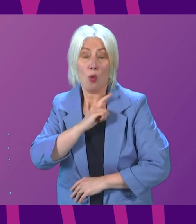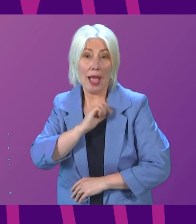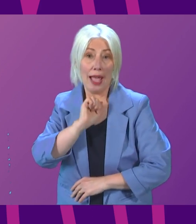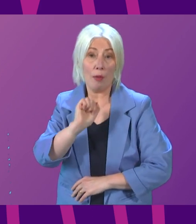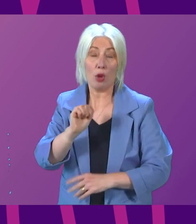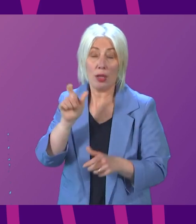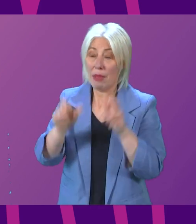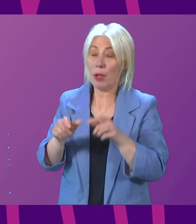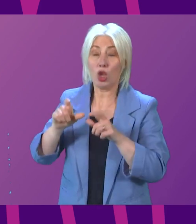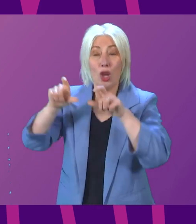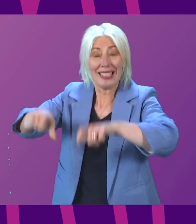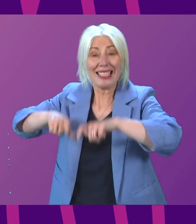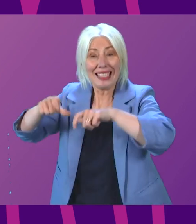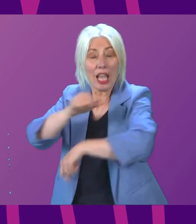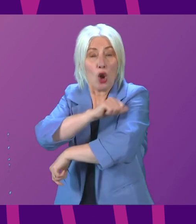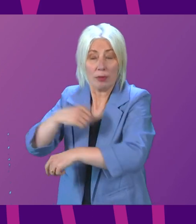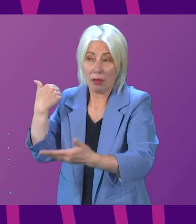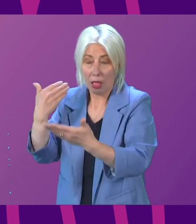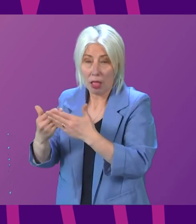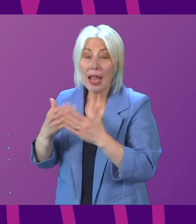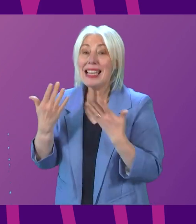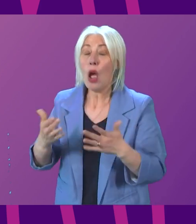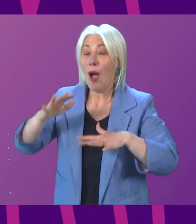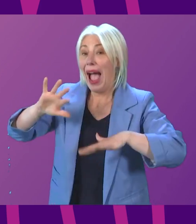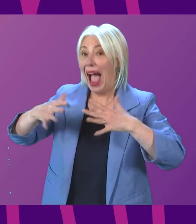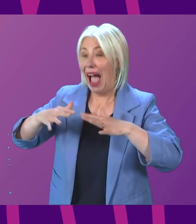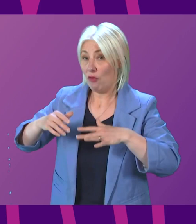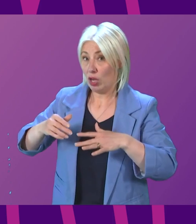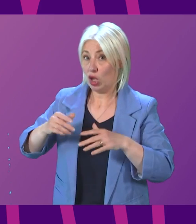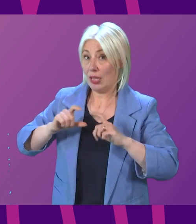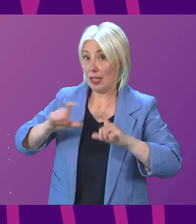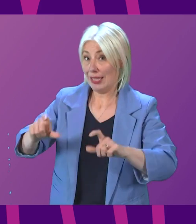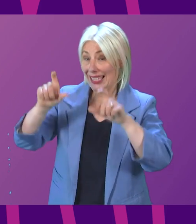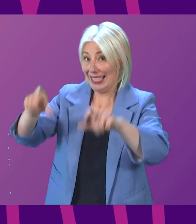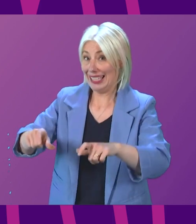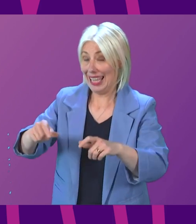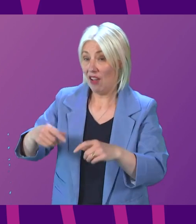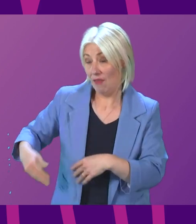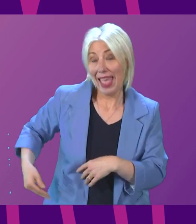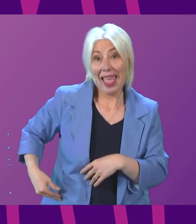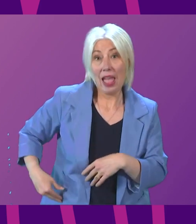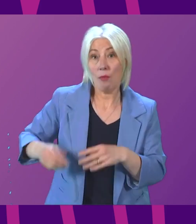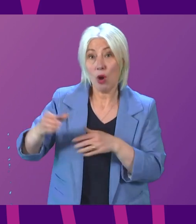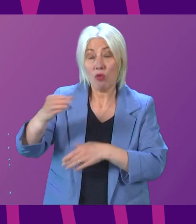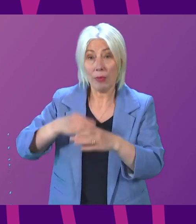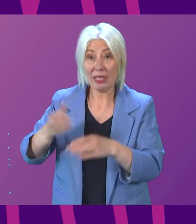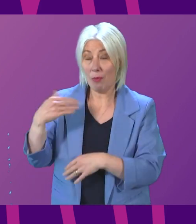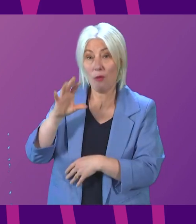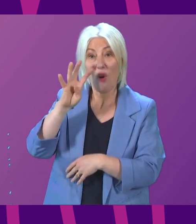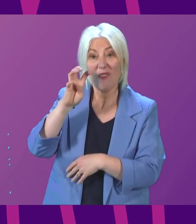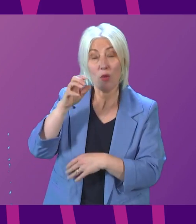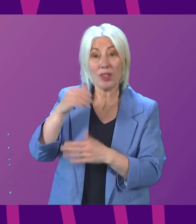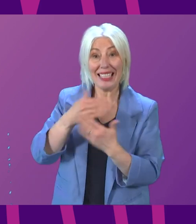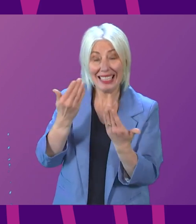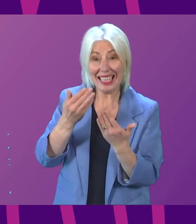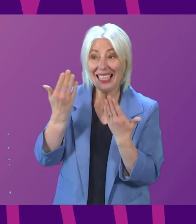hospital stay. You know, if you look at the average length of stay for hip replacements, that has fallen from just under 14 days to six